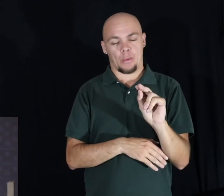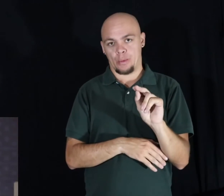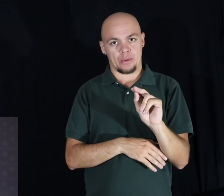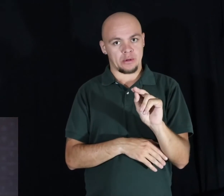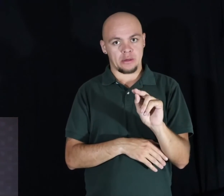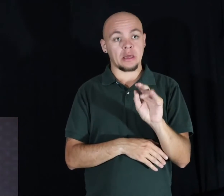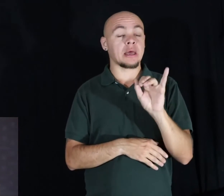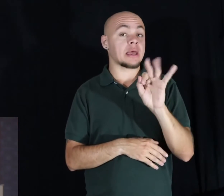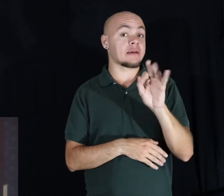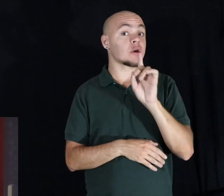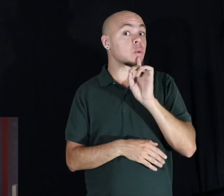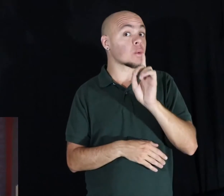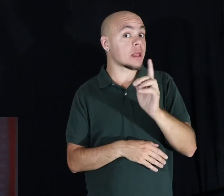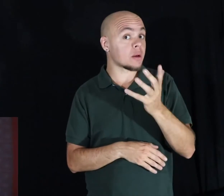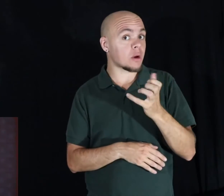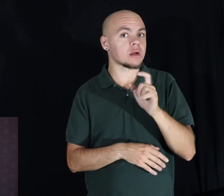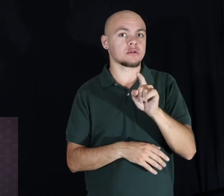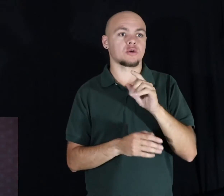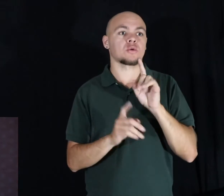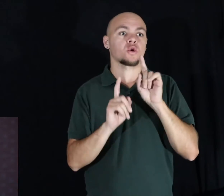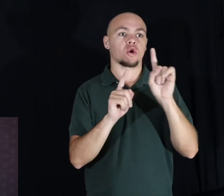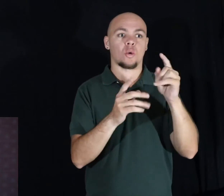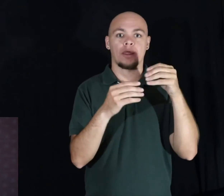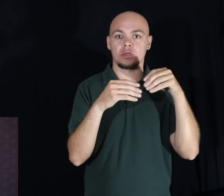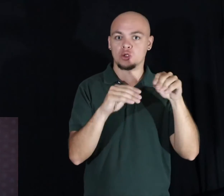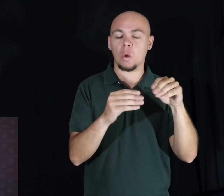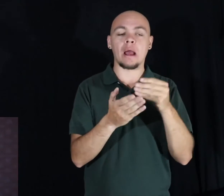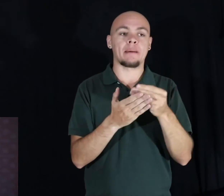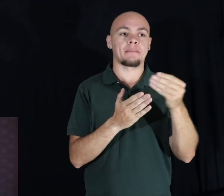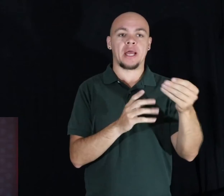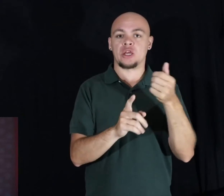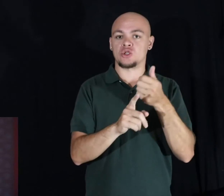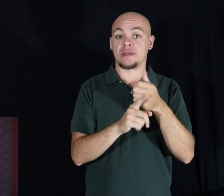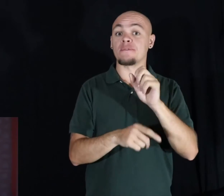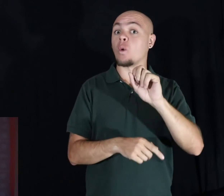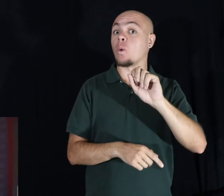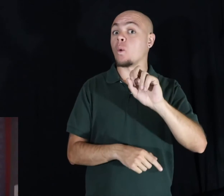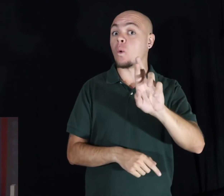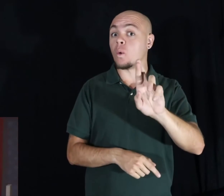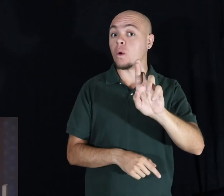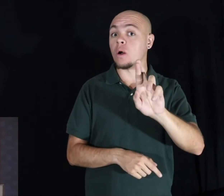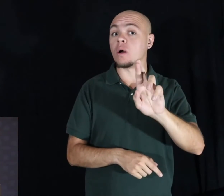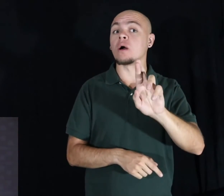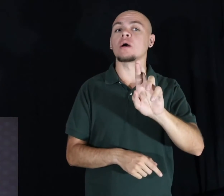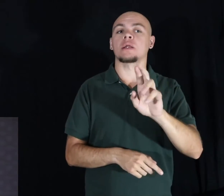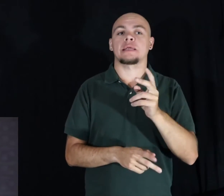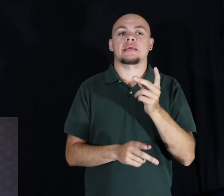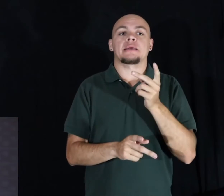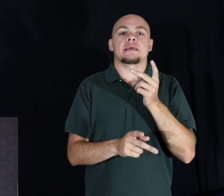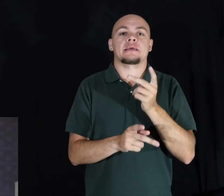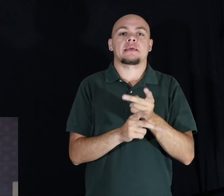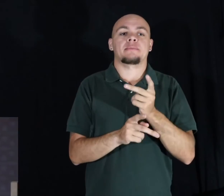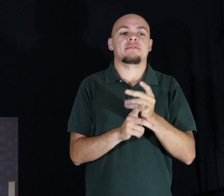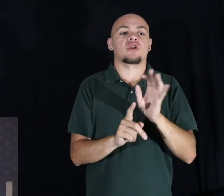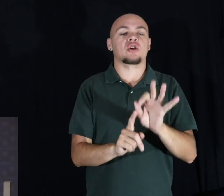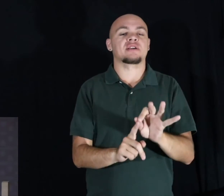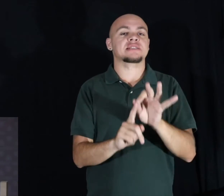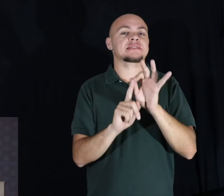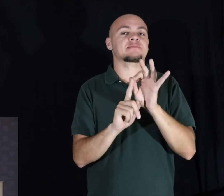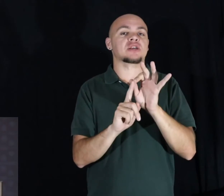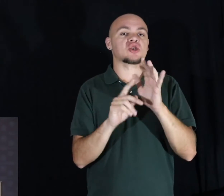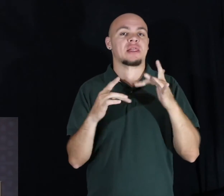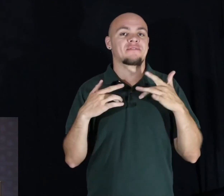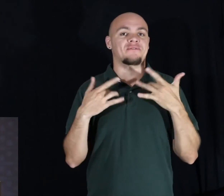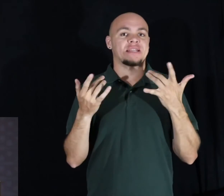If you really want one, you can always just go to the store and buy one, or you can keep it so that you're only having them at special events such as